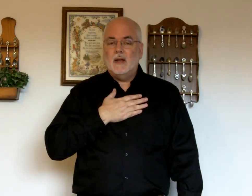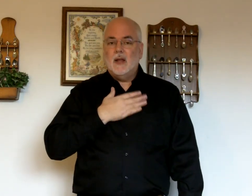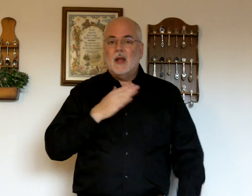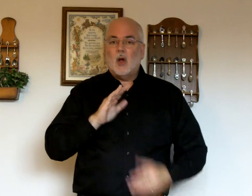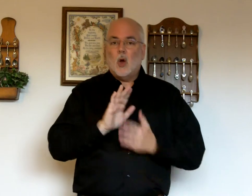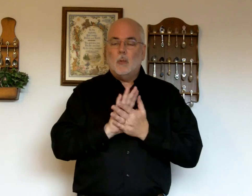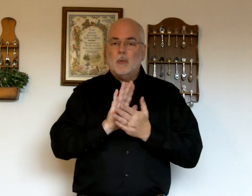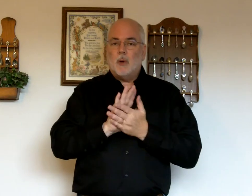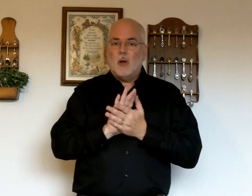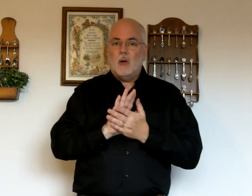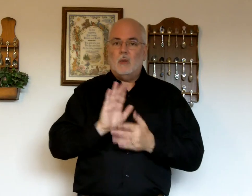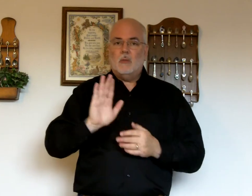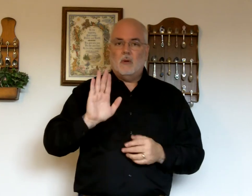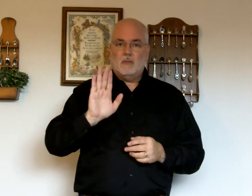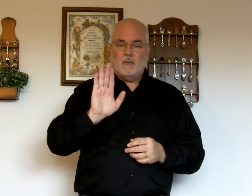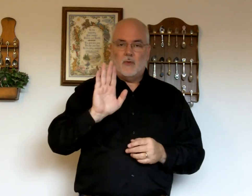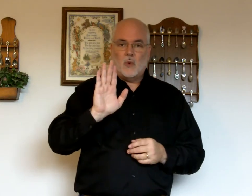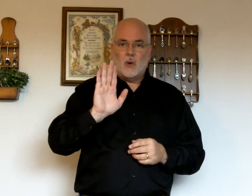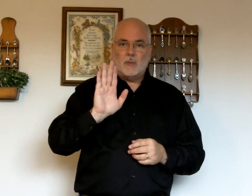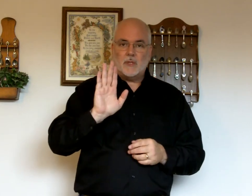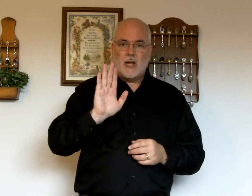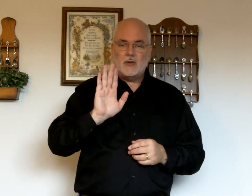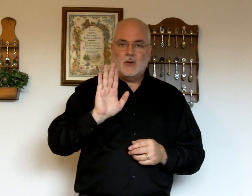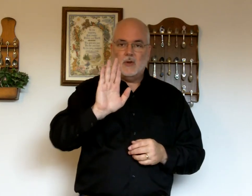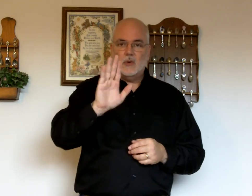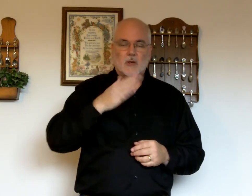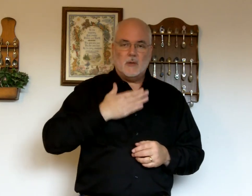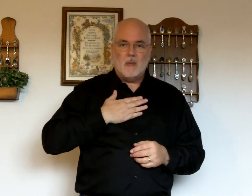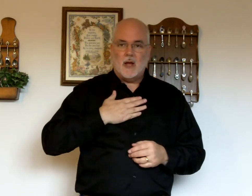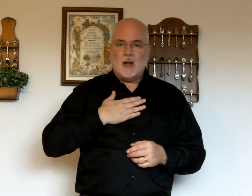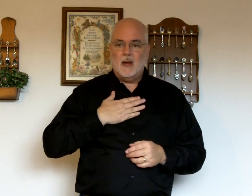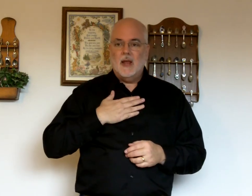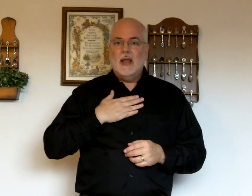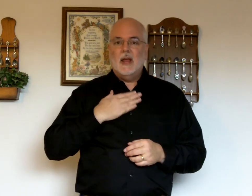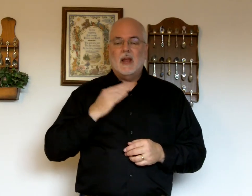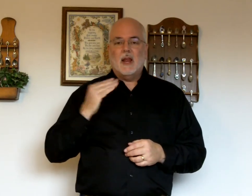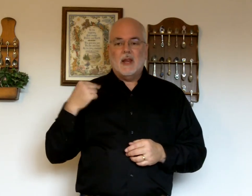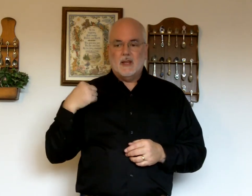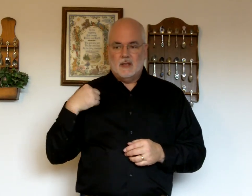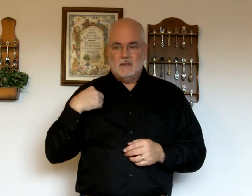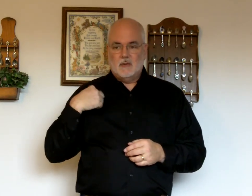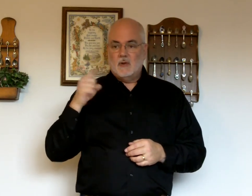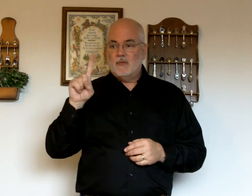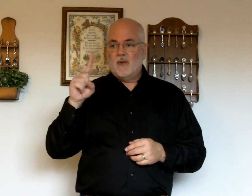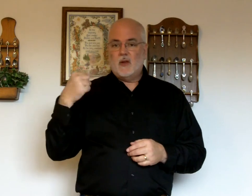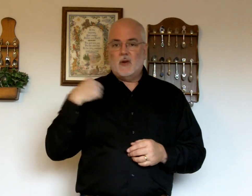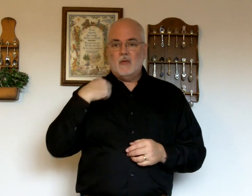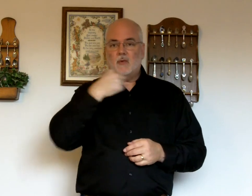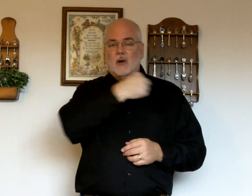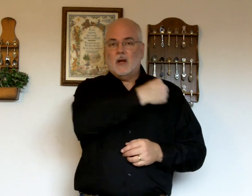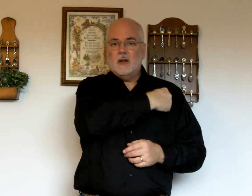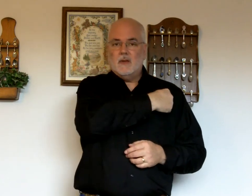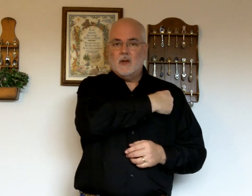Open palm. For possession. Yours and mine. Finger for individual.